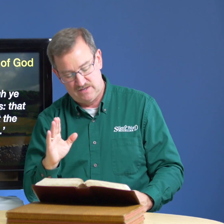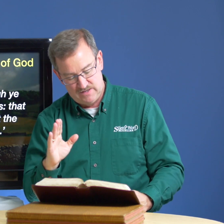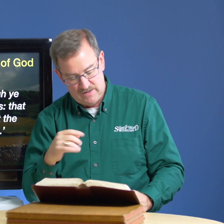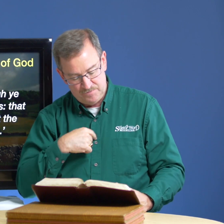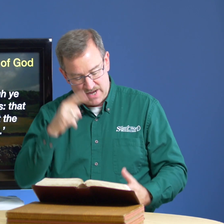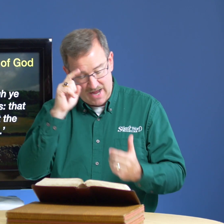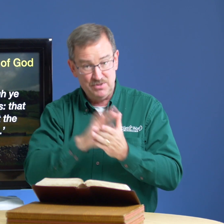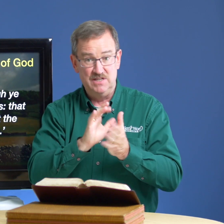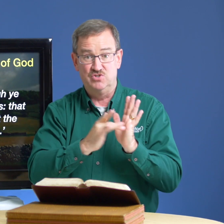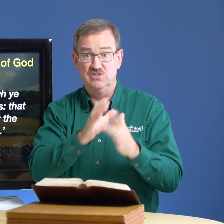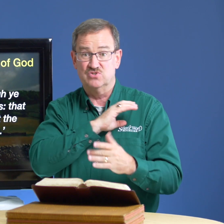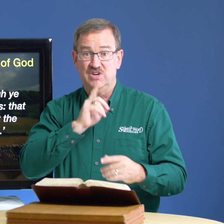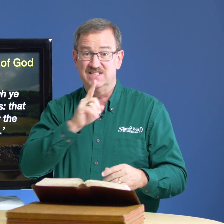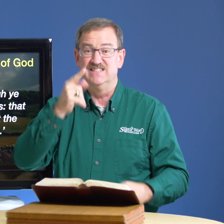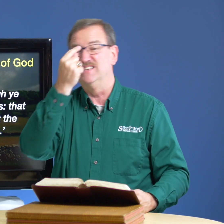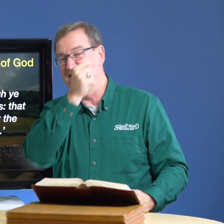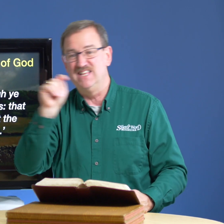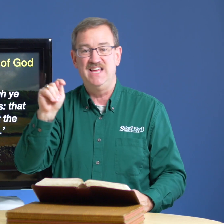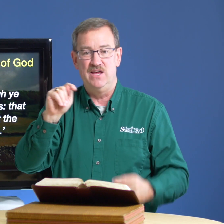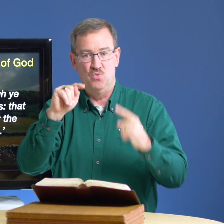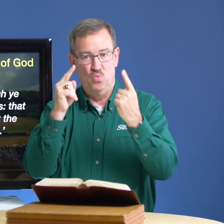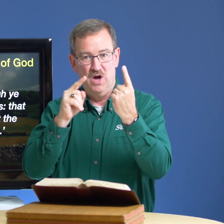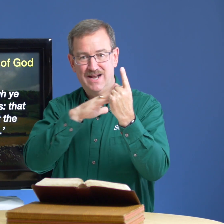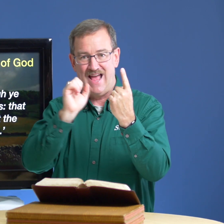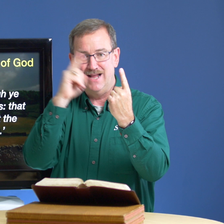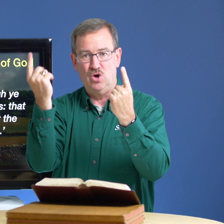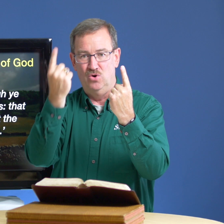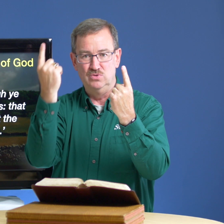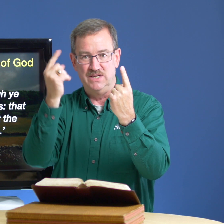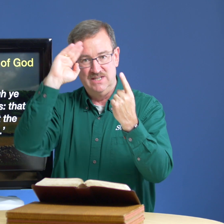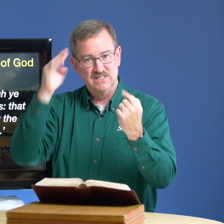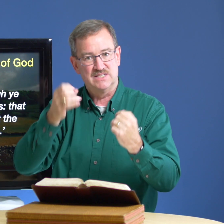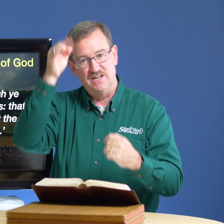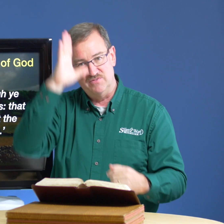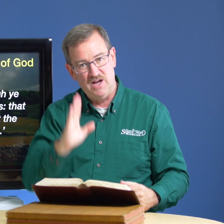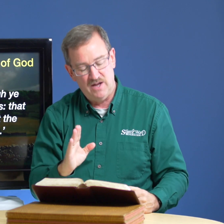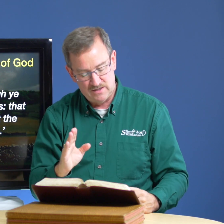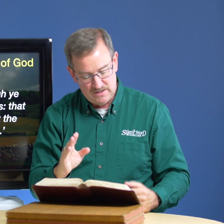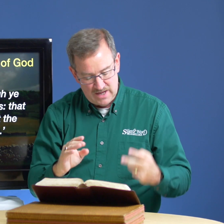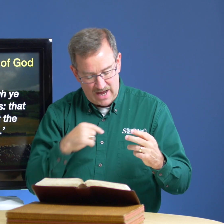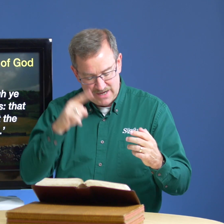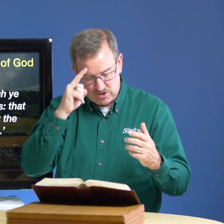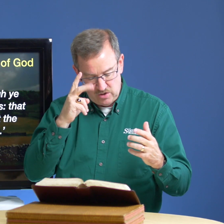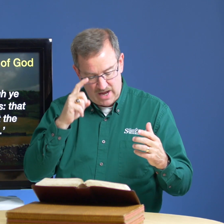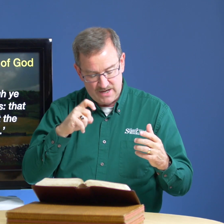i believe jesus christ is the one and only son of god i don't i